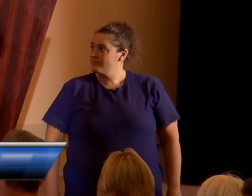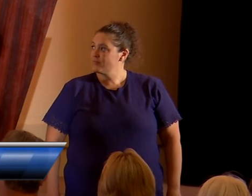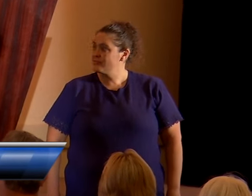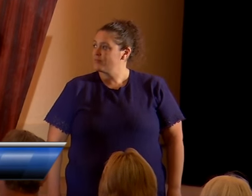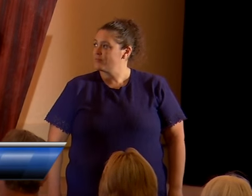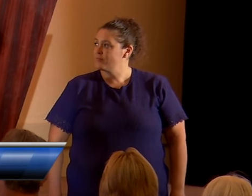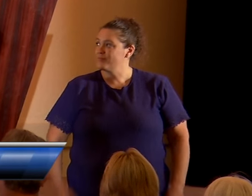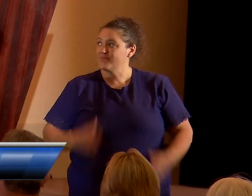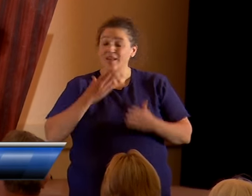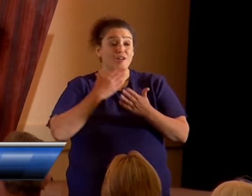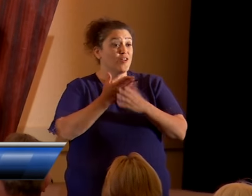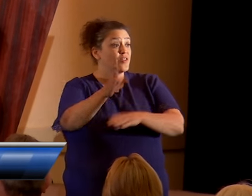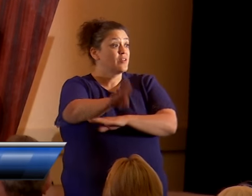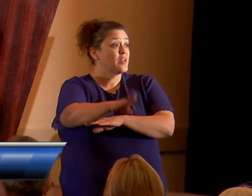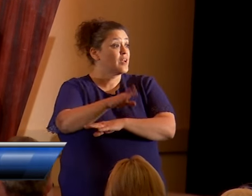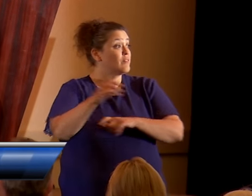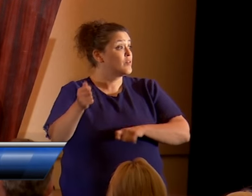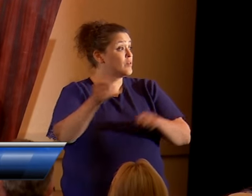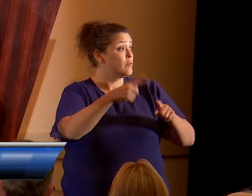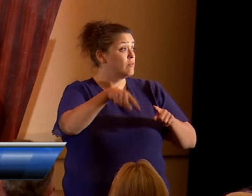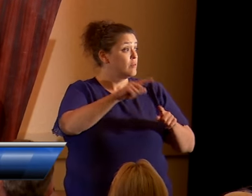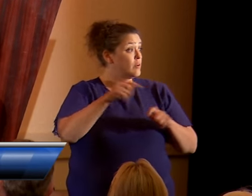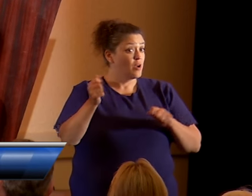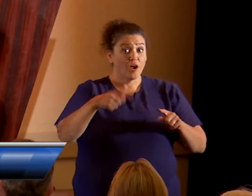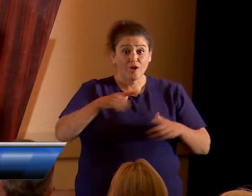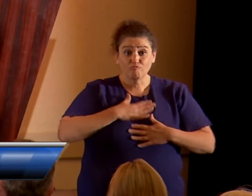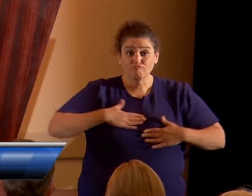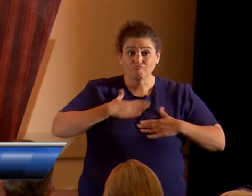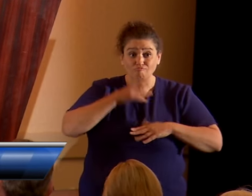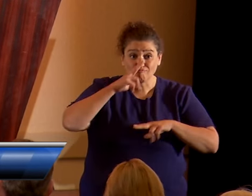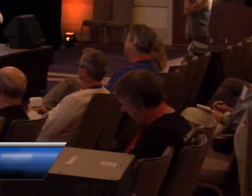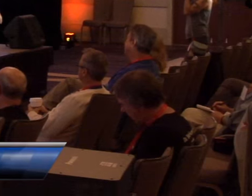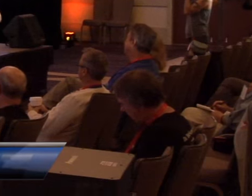Good afternoon everyone. Is everyone having a good time?